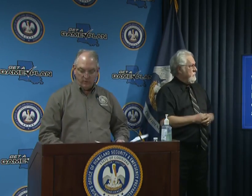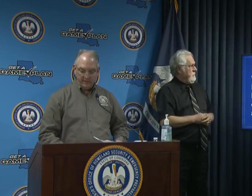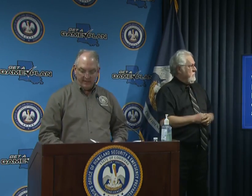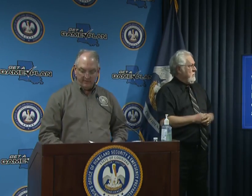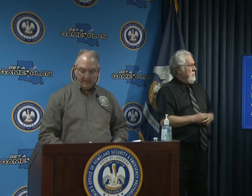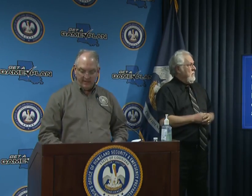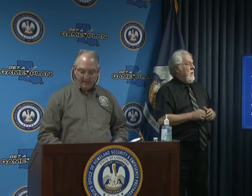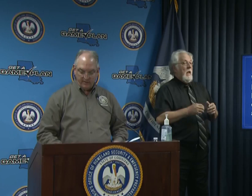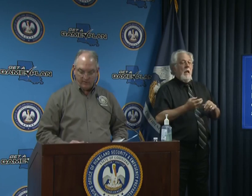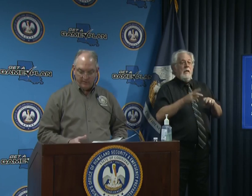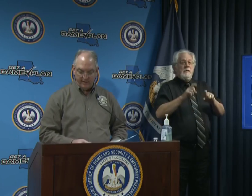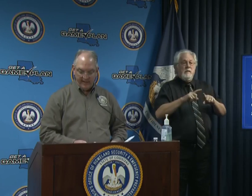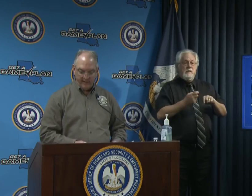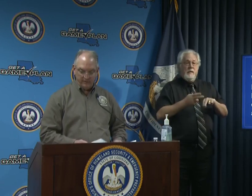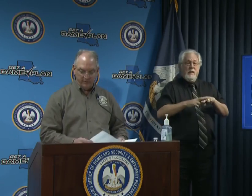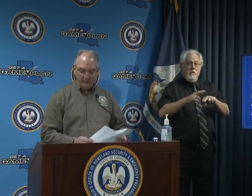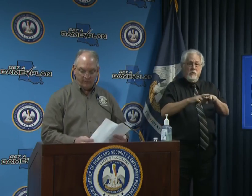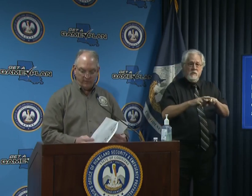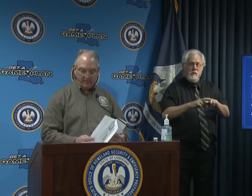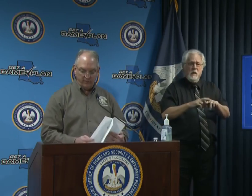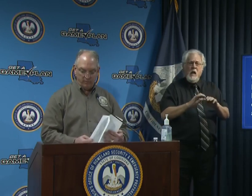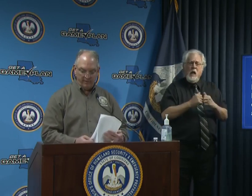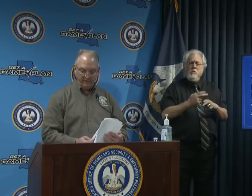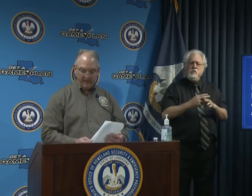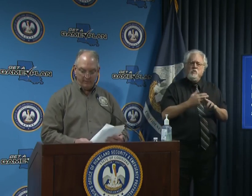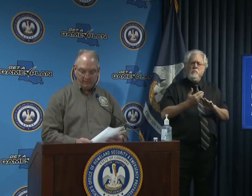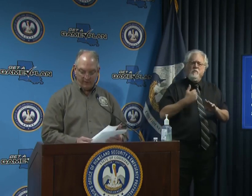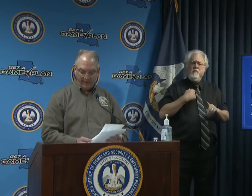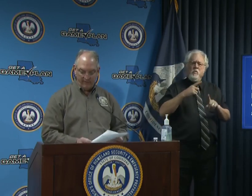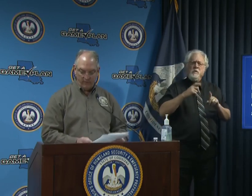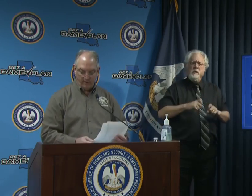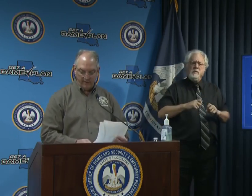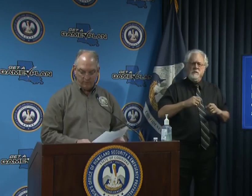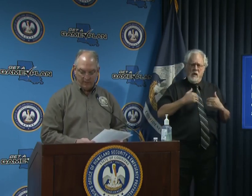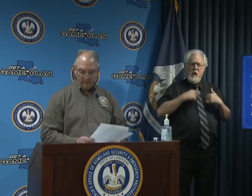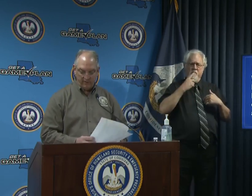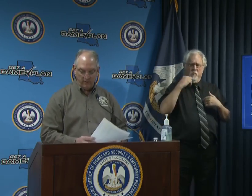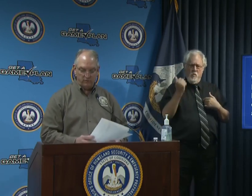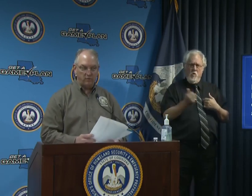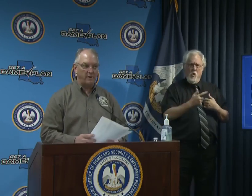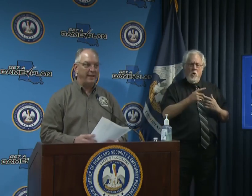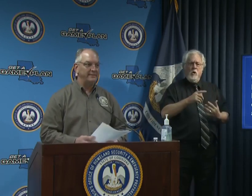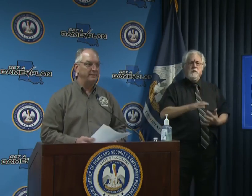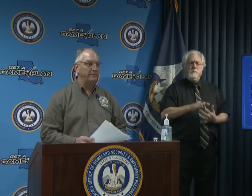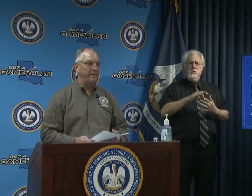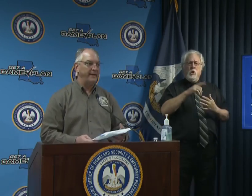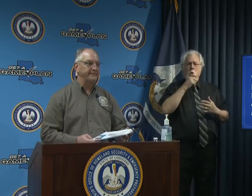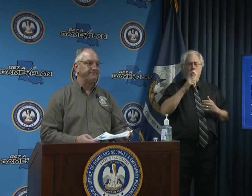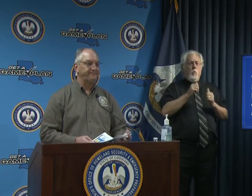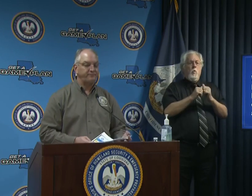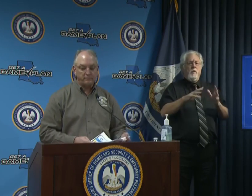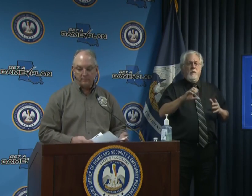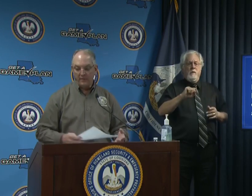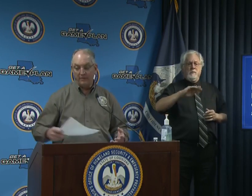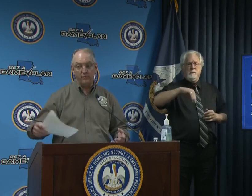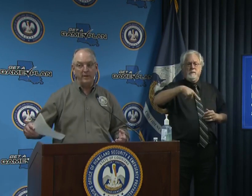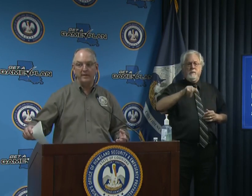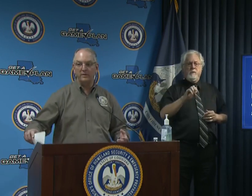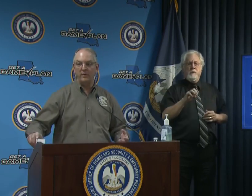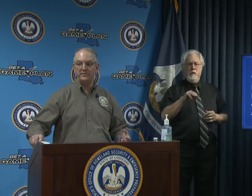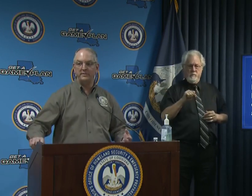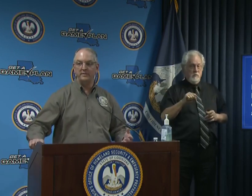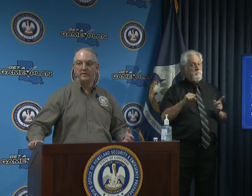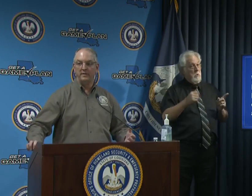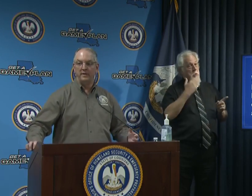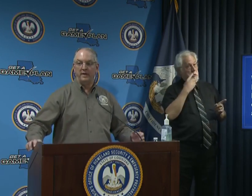he says with testing increasing how soon before tests will be available for everyone especially those who are asymptomatic it's a